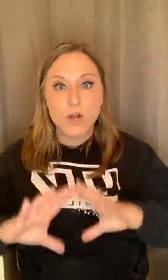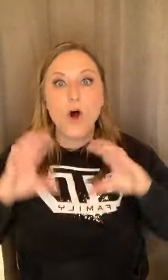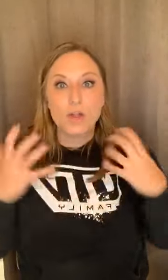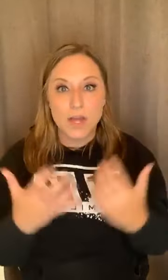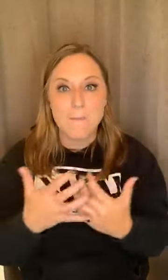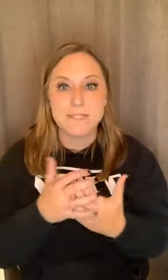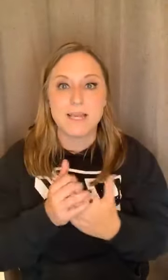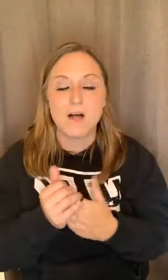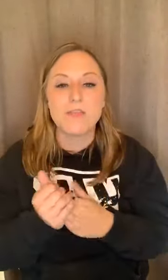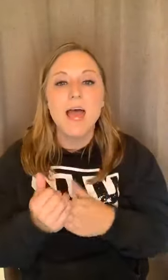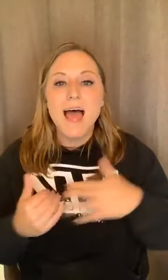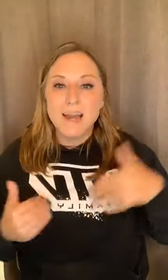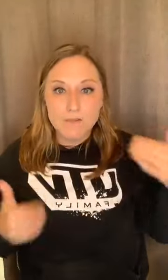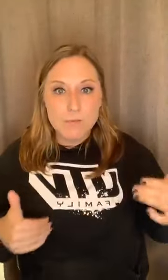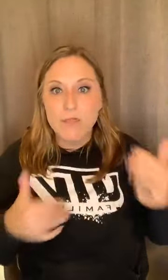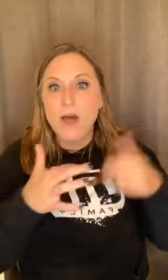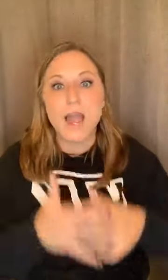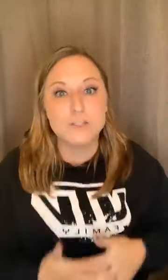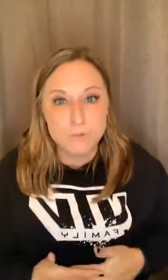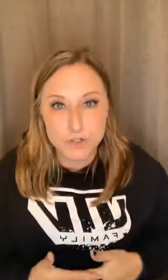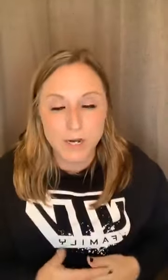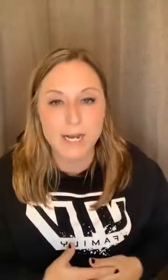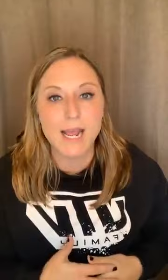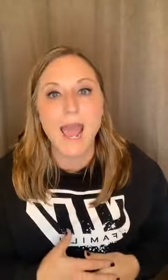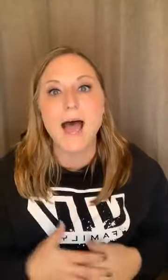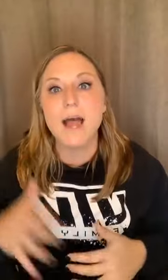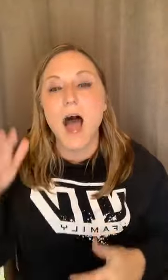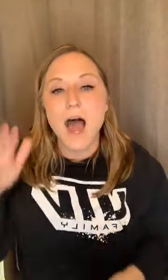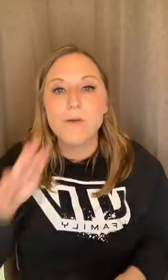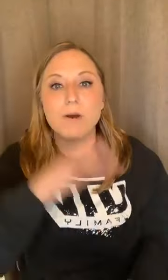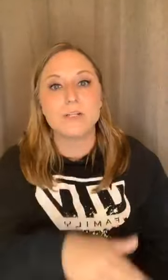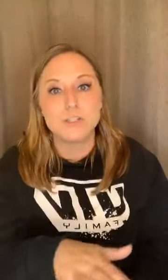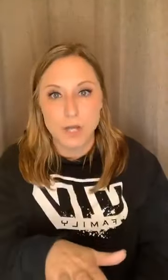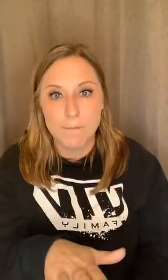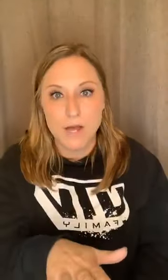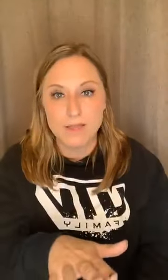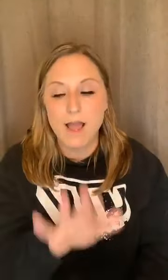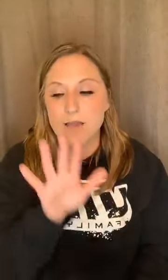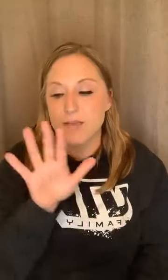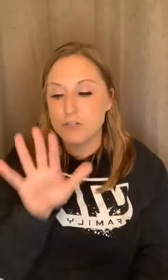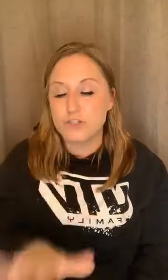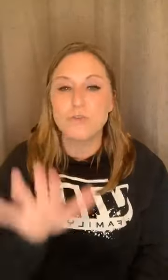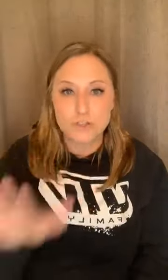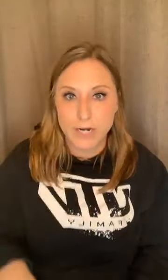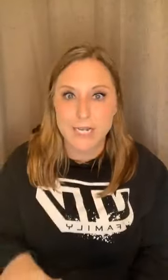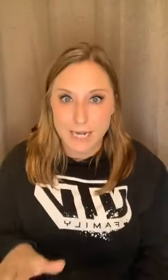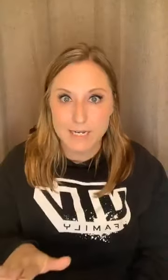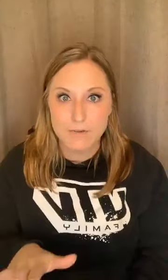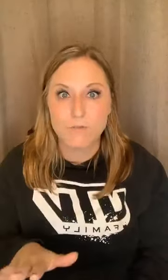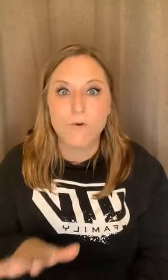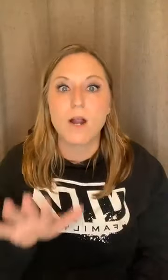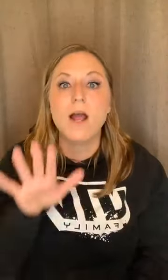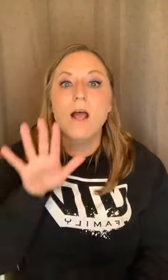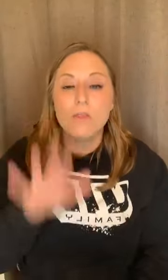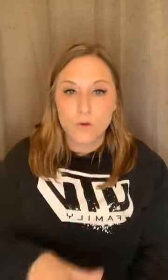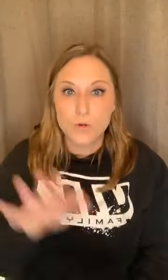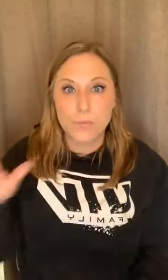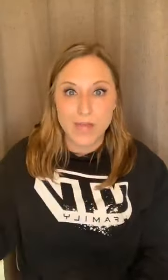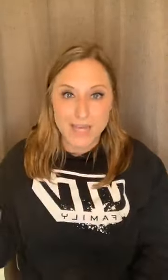all encompassing health. And every month I do a training and I wanted to jump on live and do the training that I did for the group last